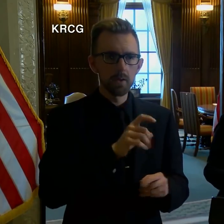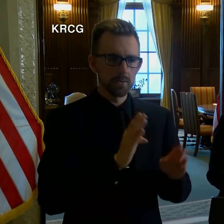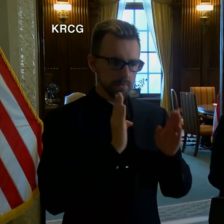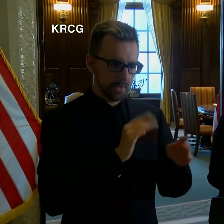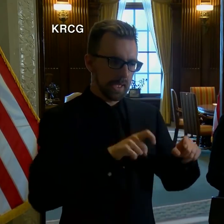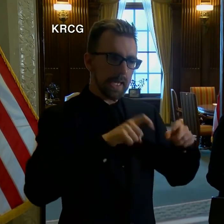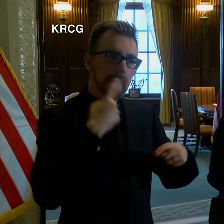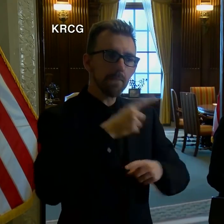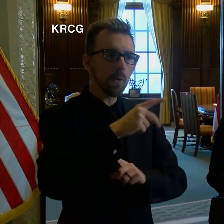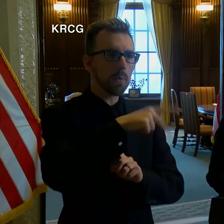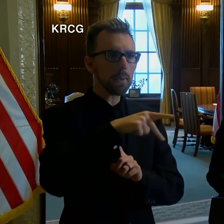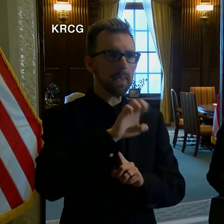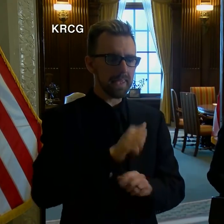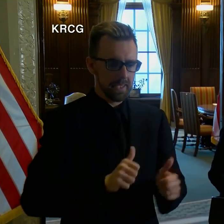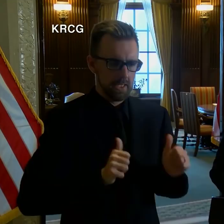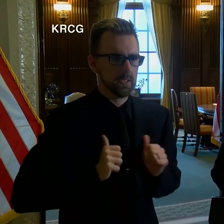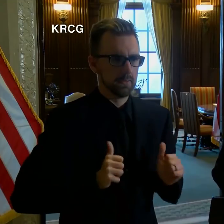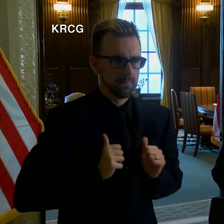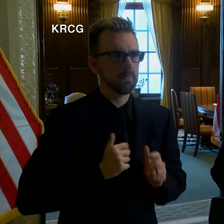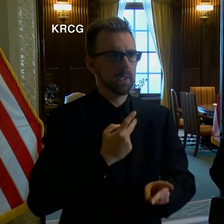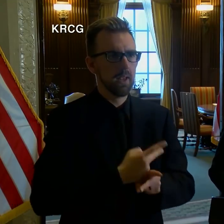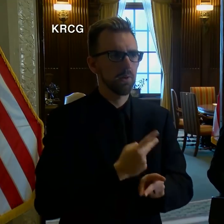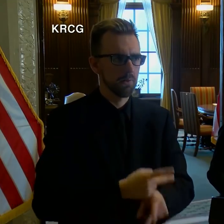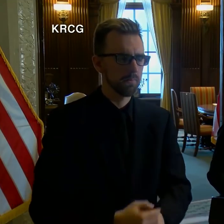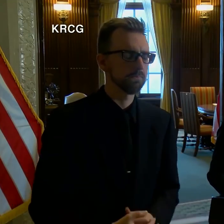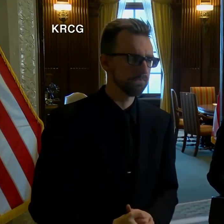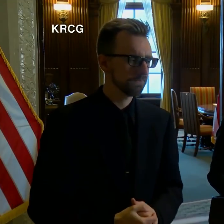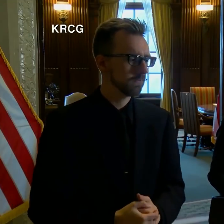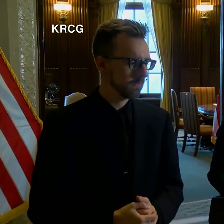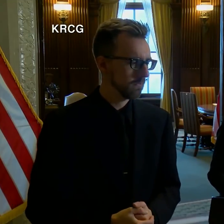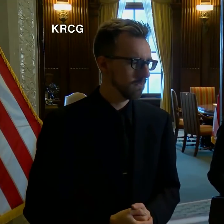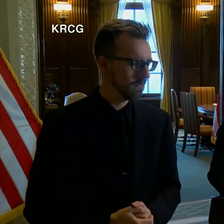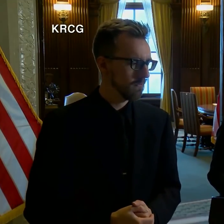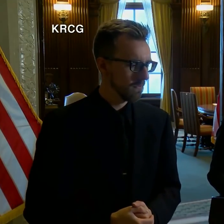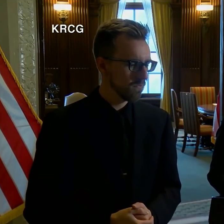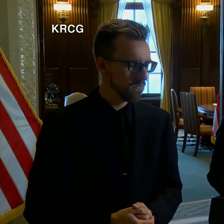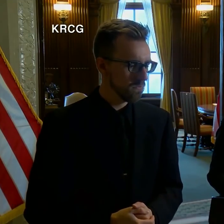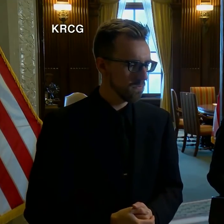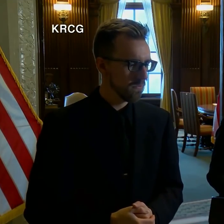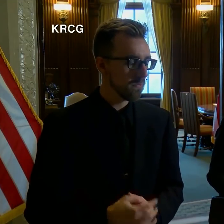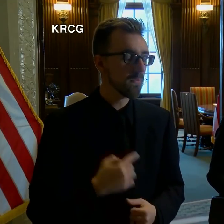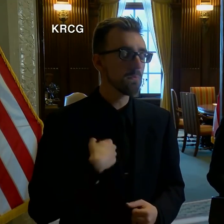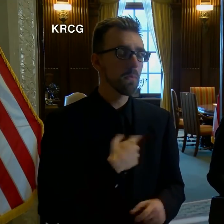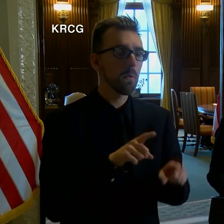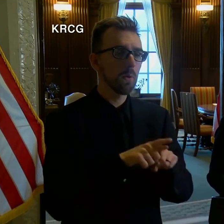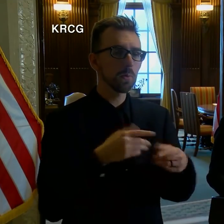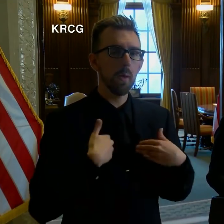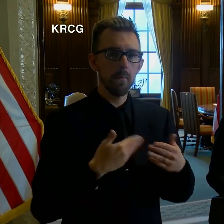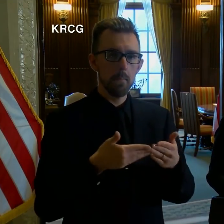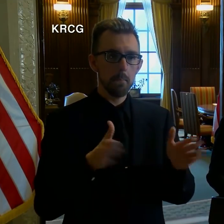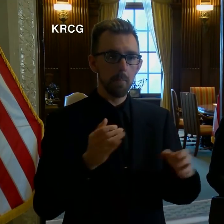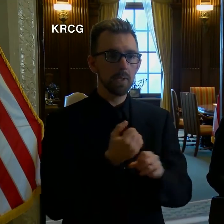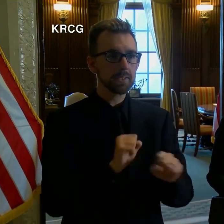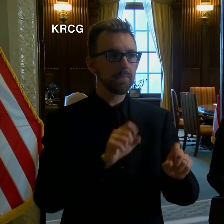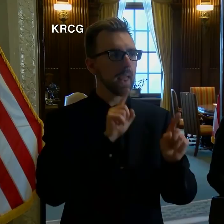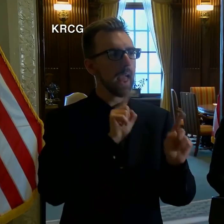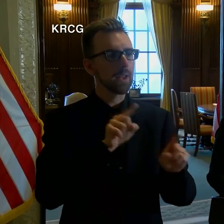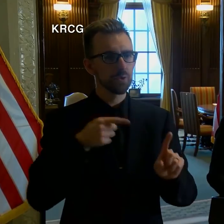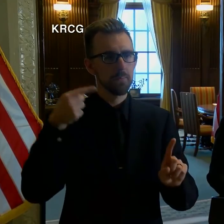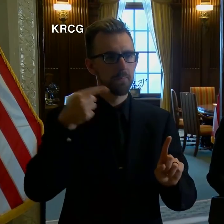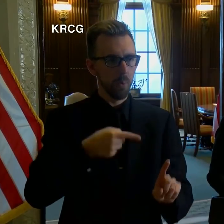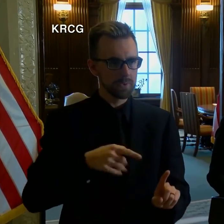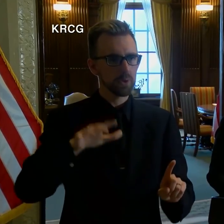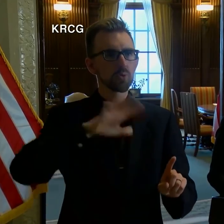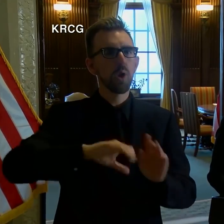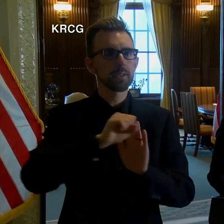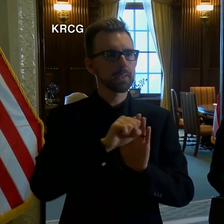need for personal protective equipment. Additionally, we have public safety answering points across the state,